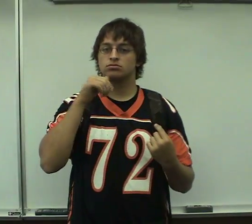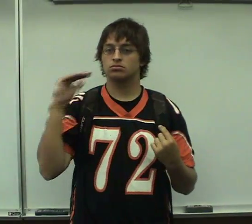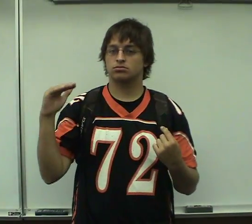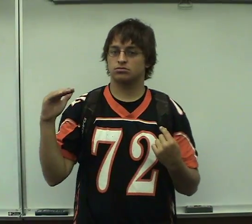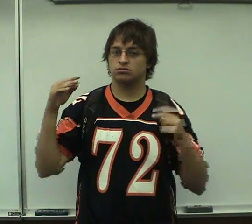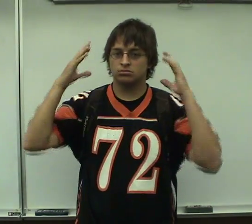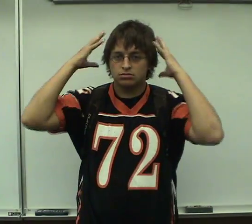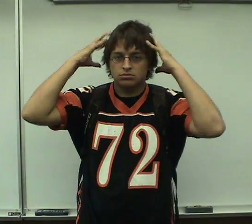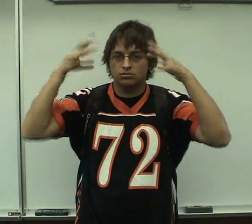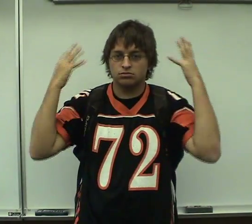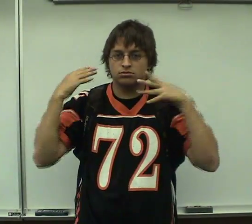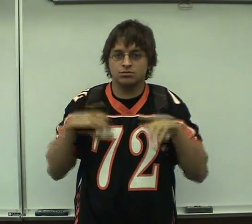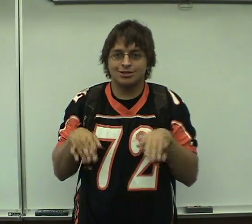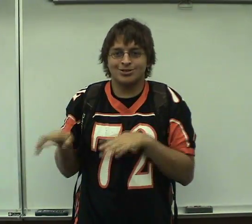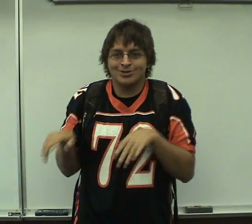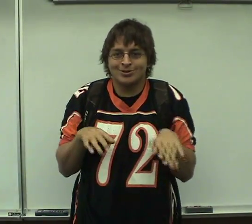E'ehh uh uh